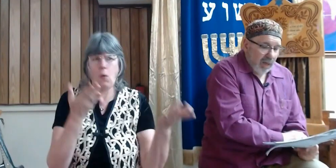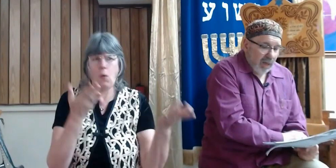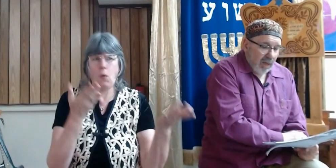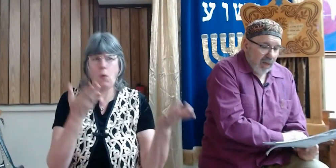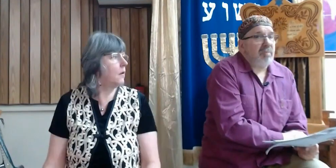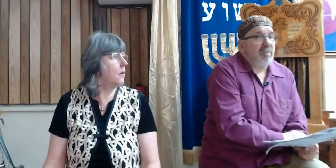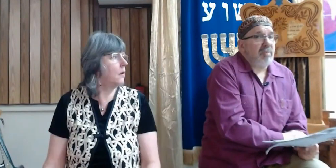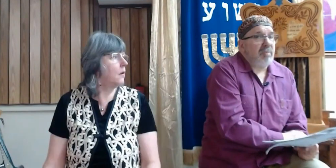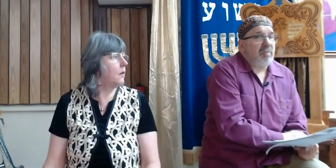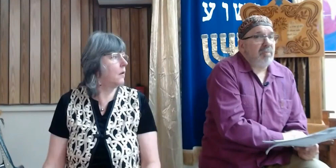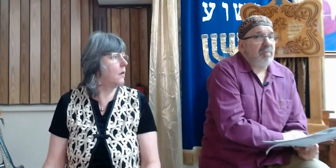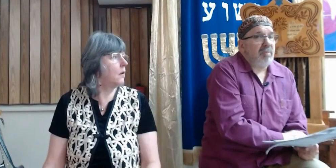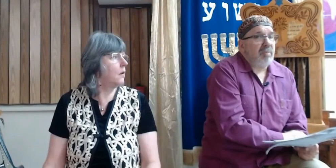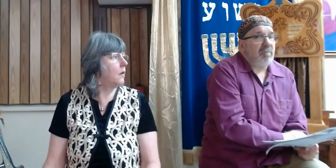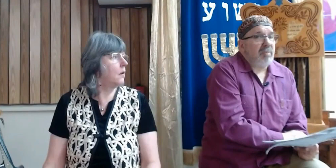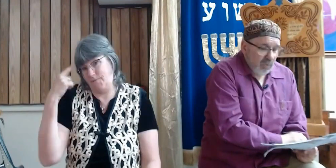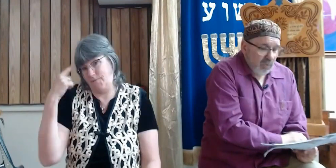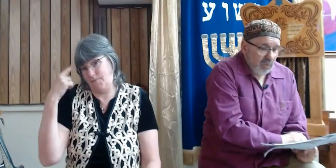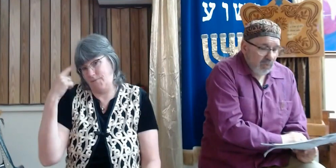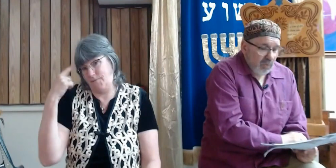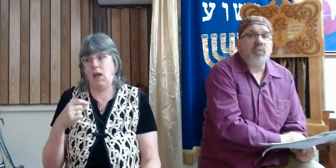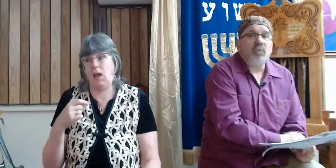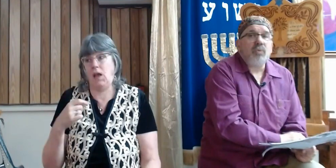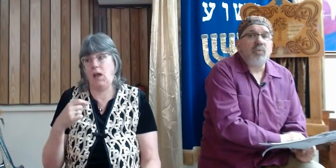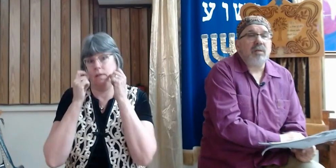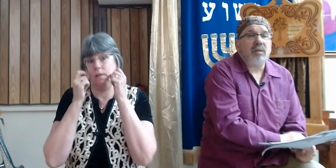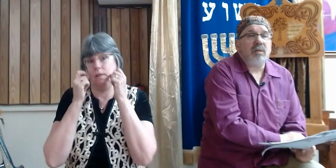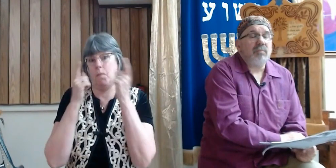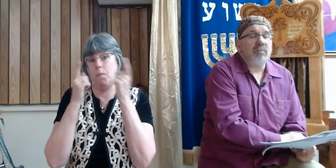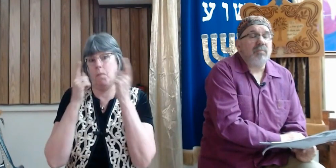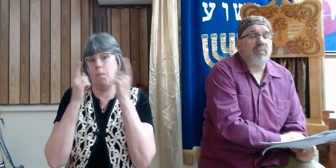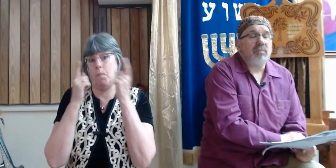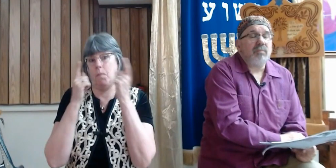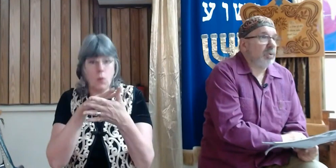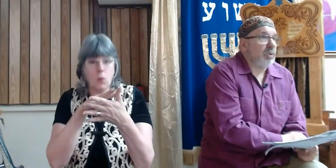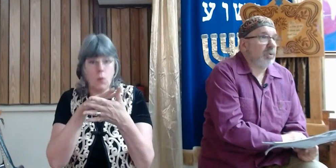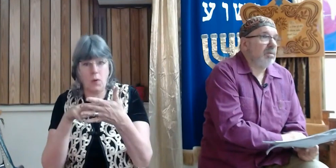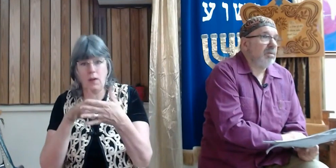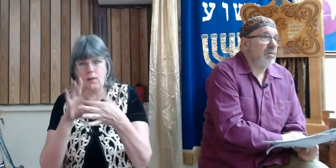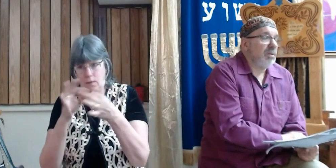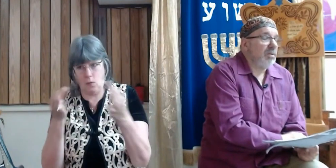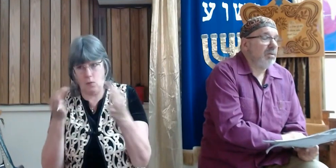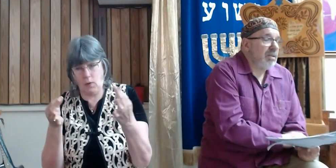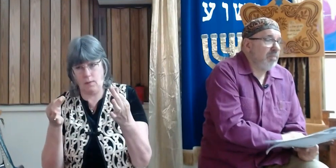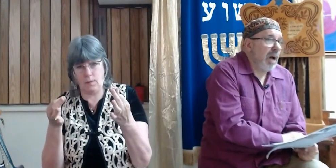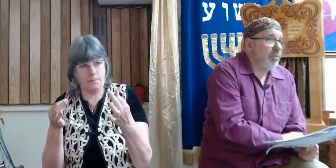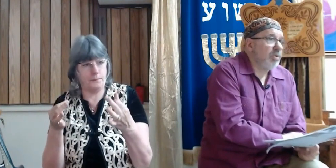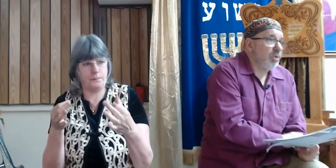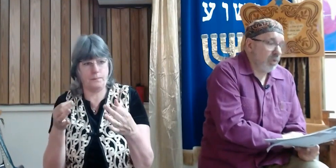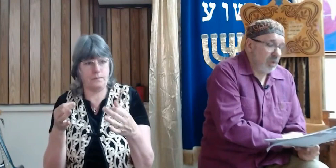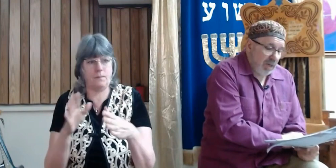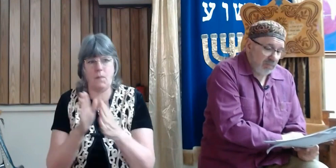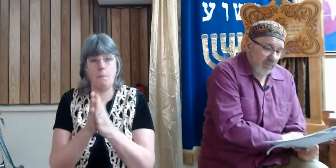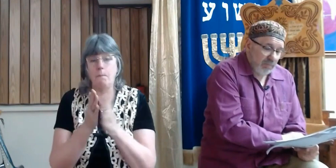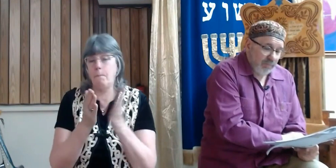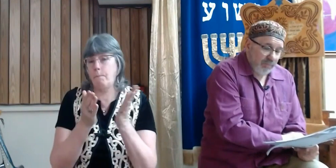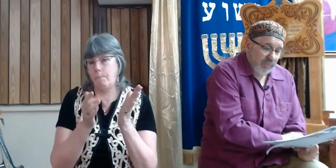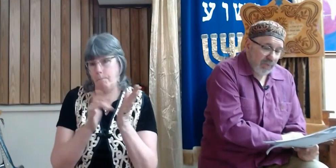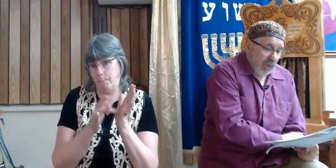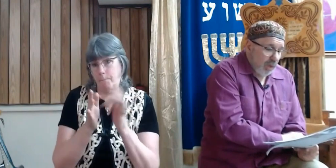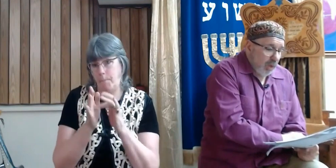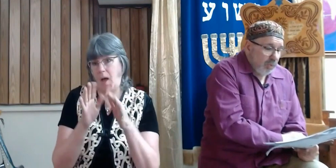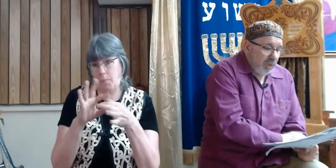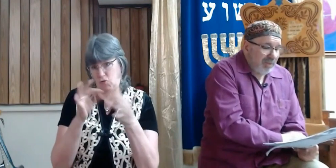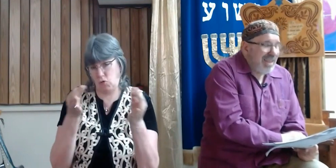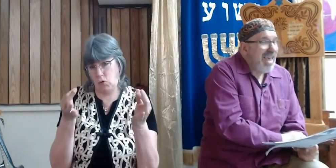I really find it amazing that whenever we read Bible stories, let's say Bible stories,